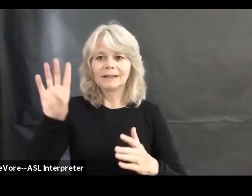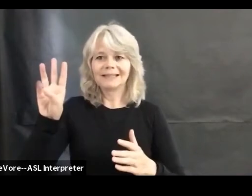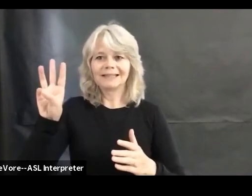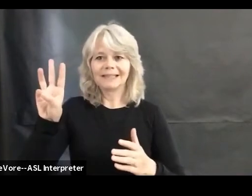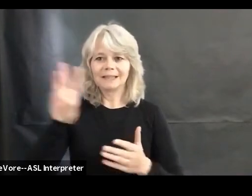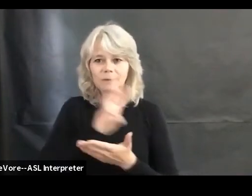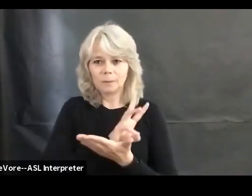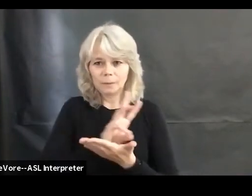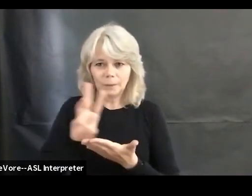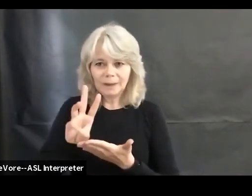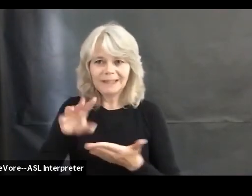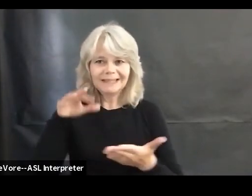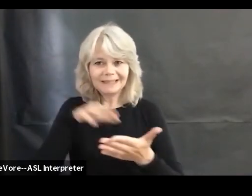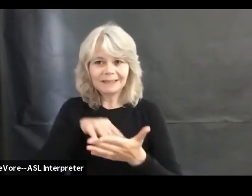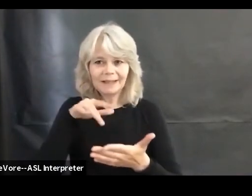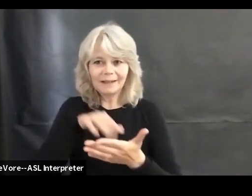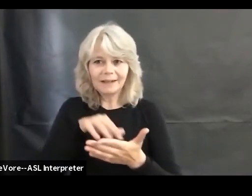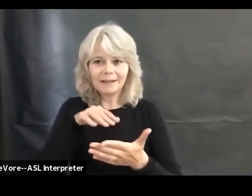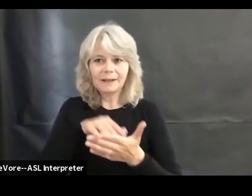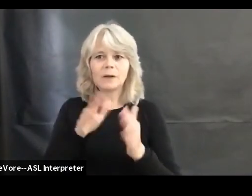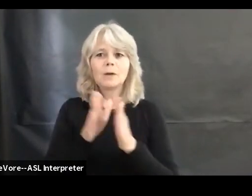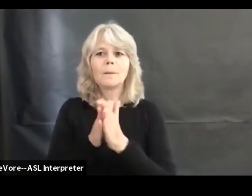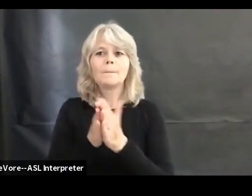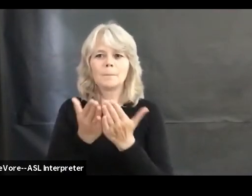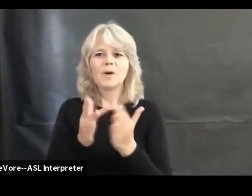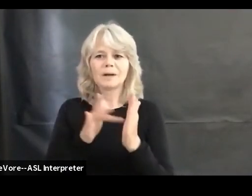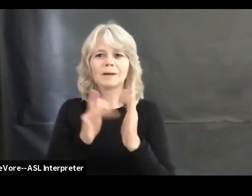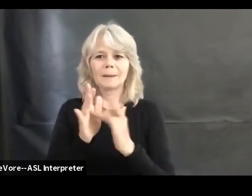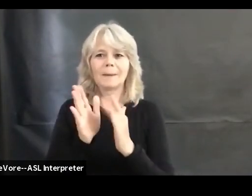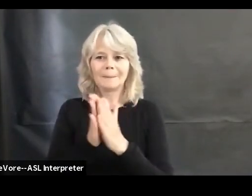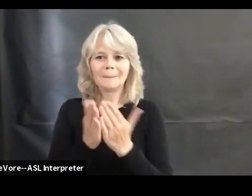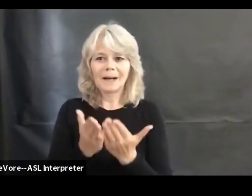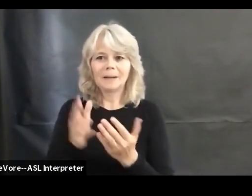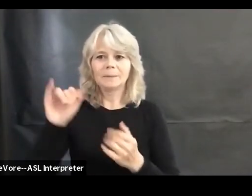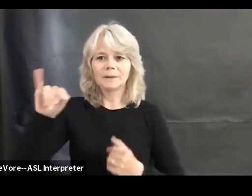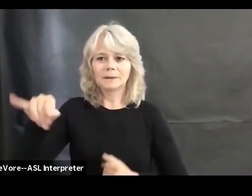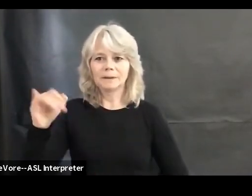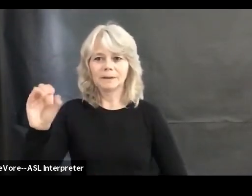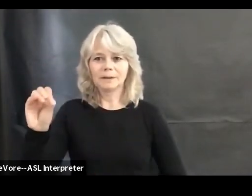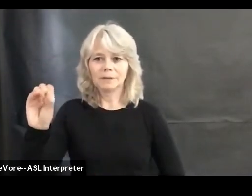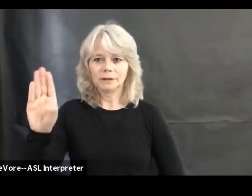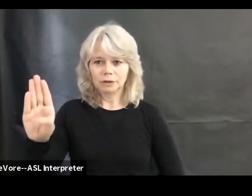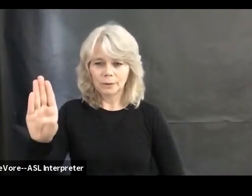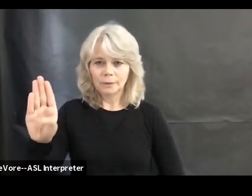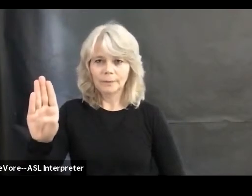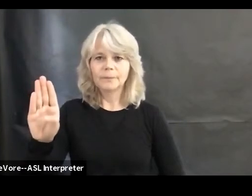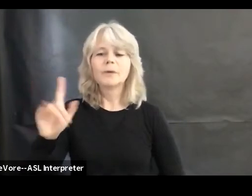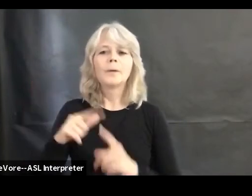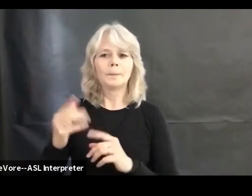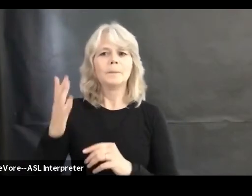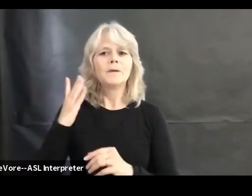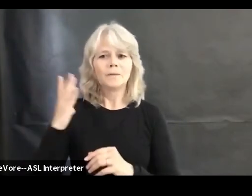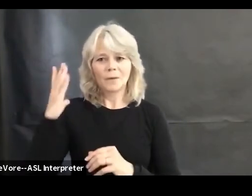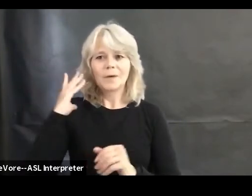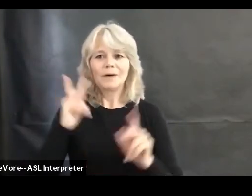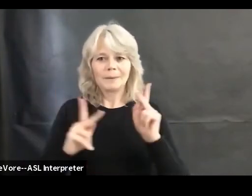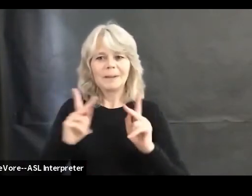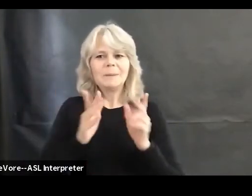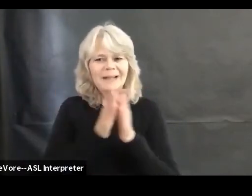Job. And years past, I've had requests about studying Job, and so we are taking